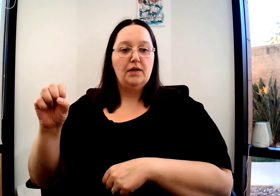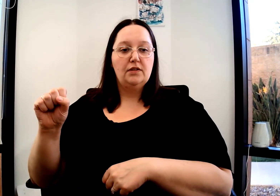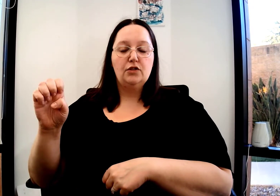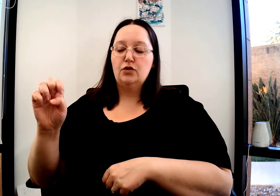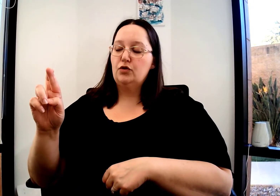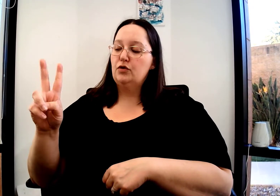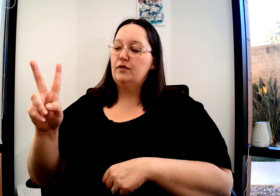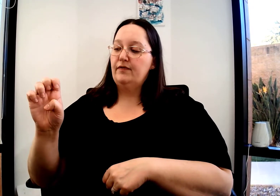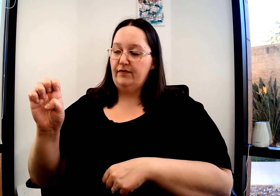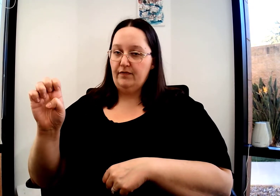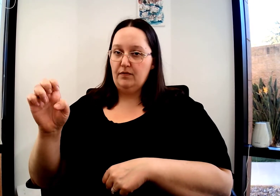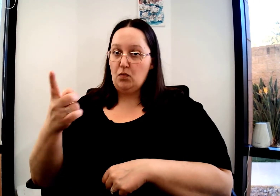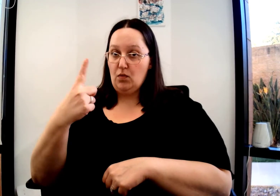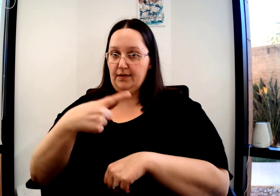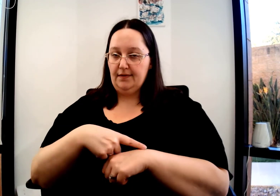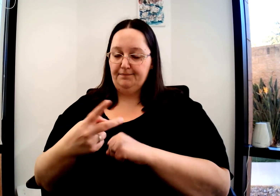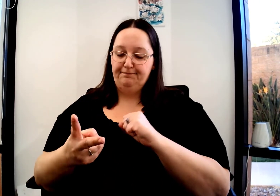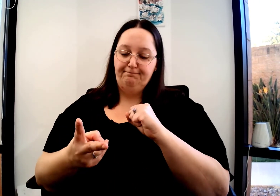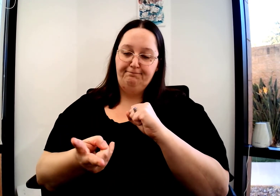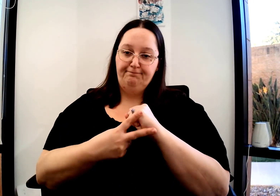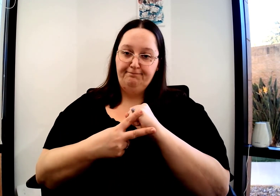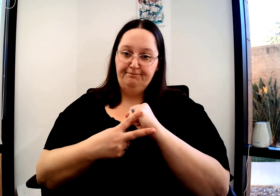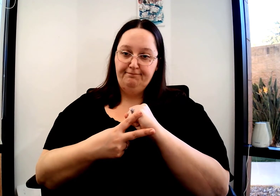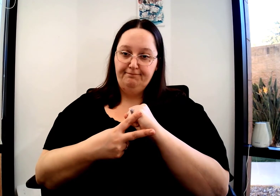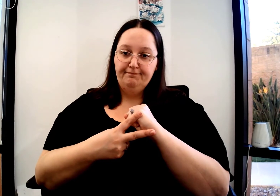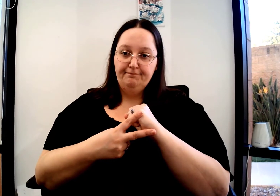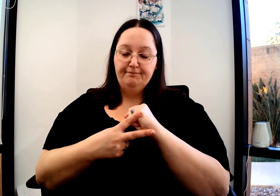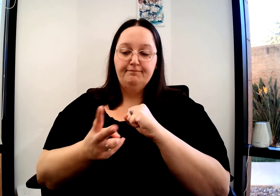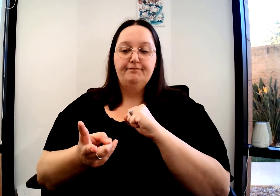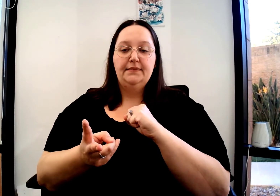Save or preserve is our next one. This is one time.